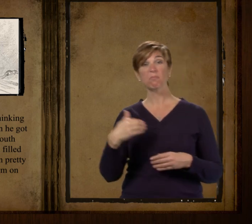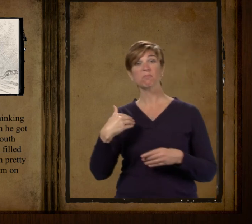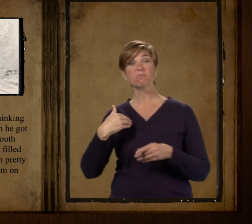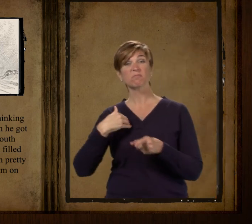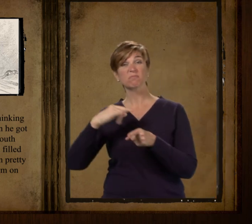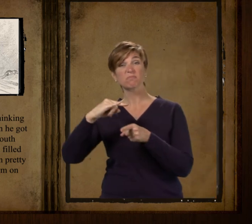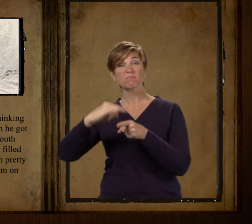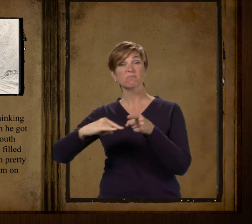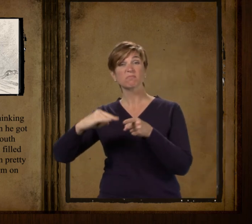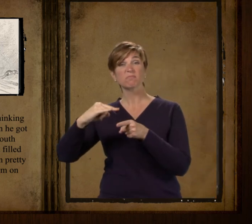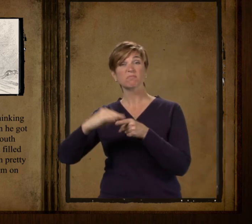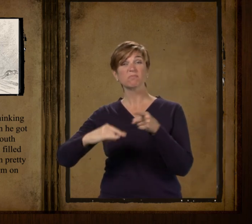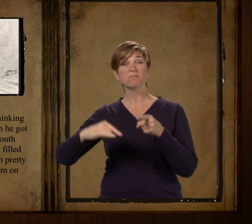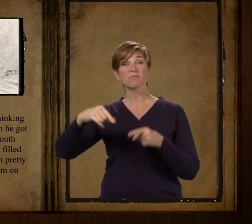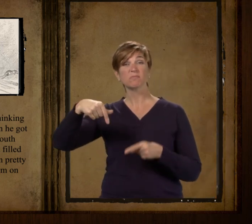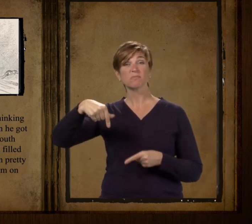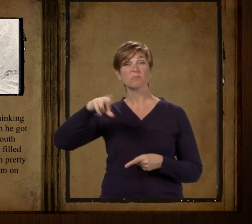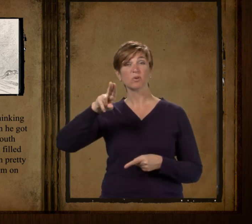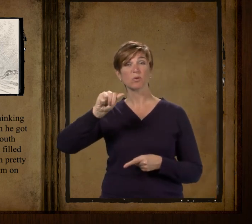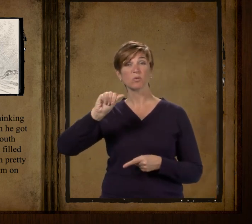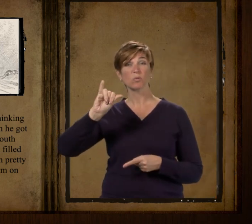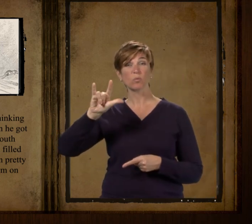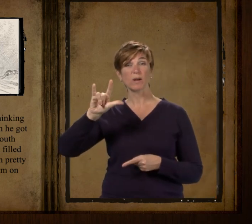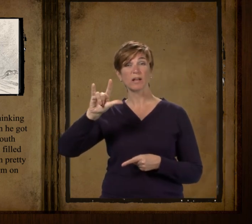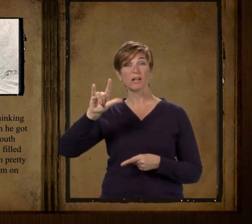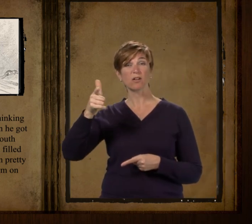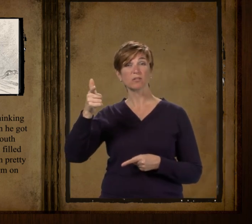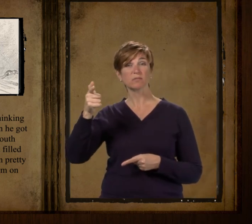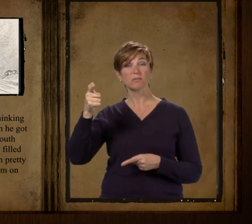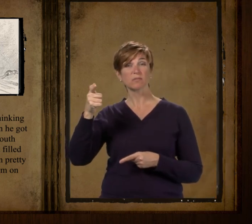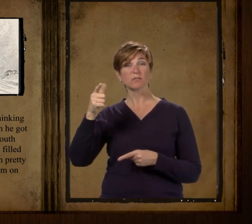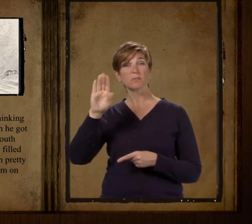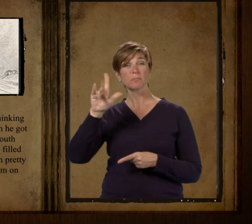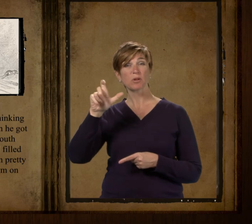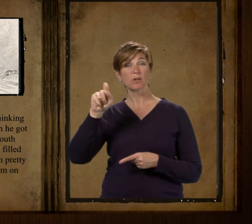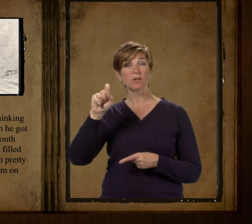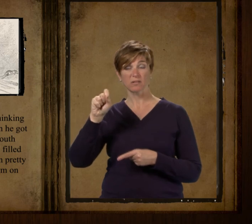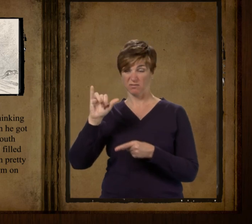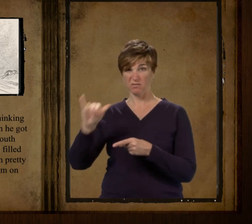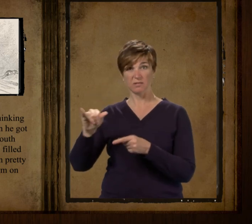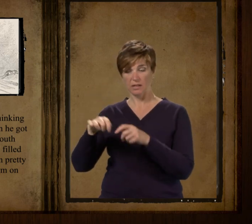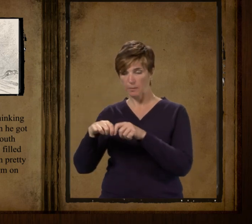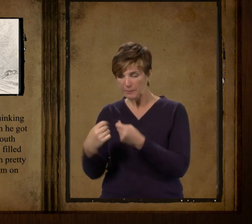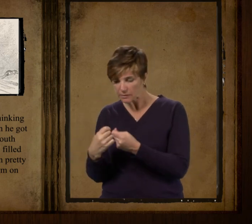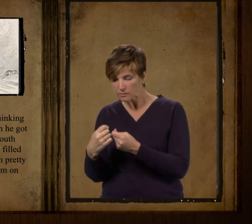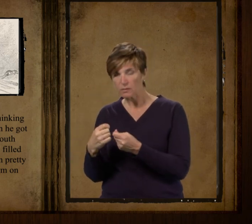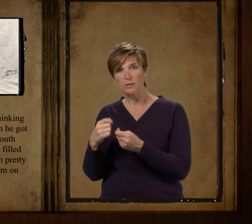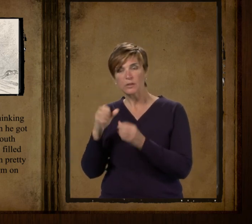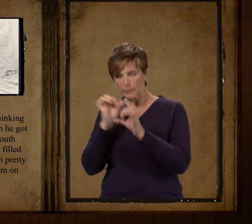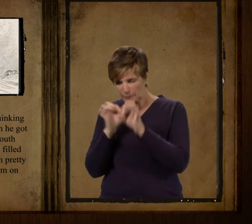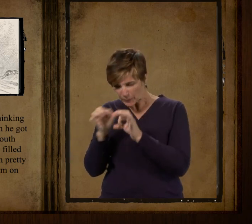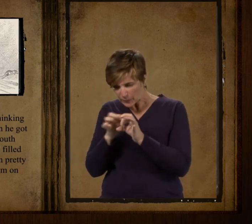and pried his mouth open and took a teaspoon and filled him full of quail shot